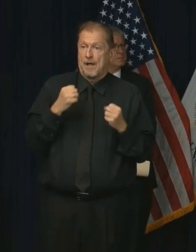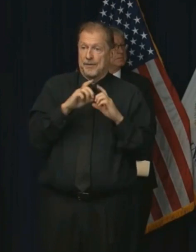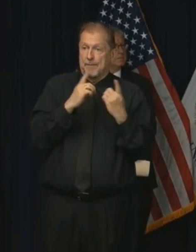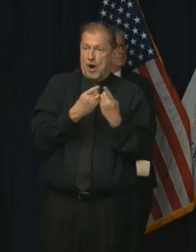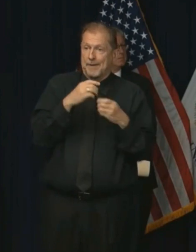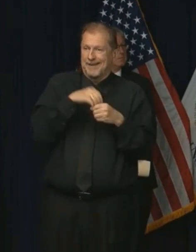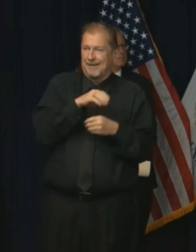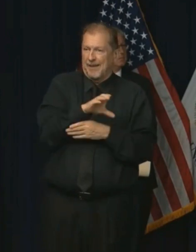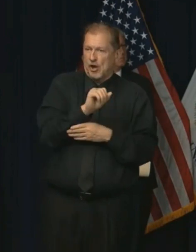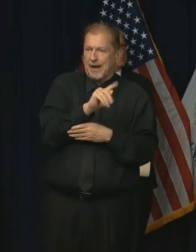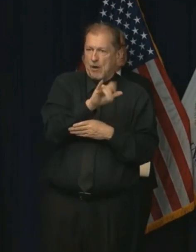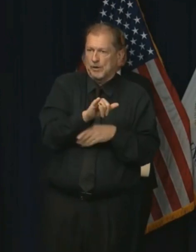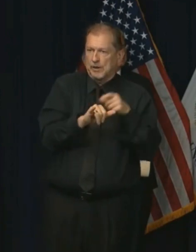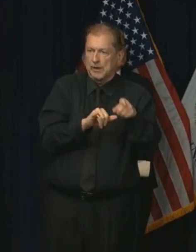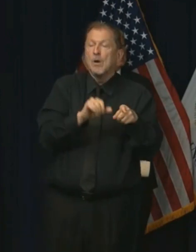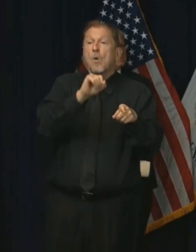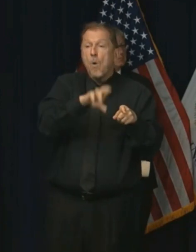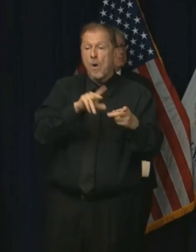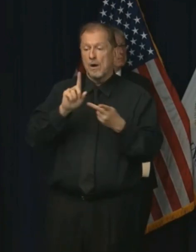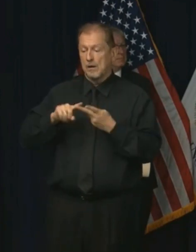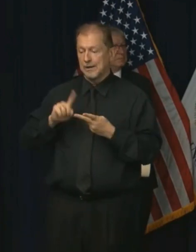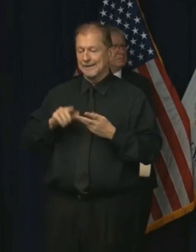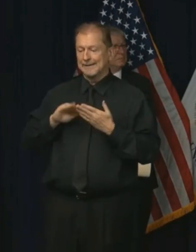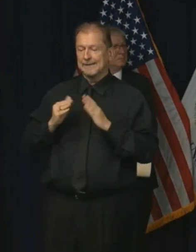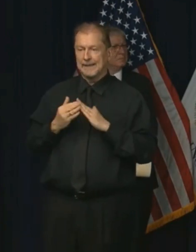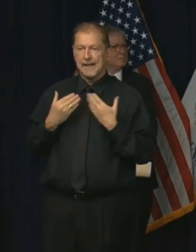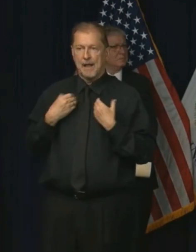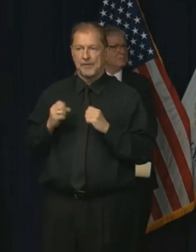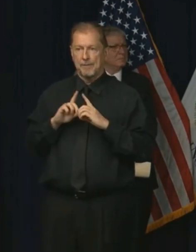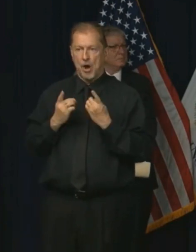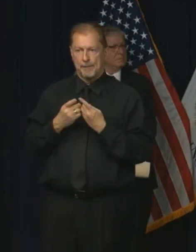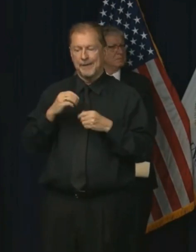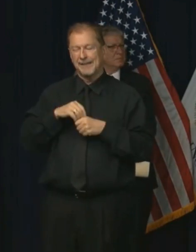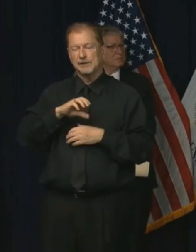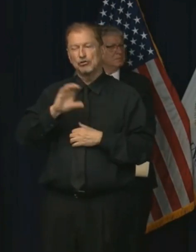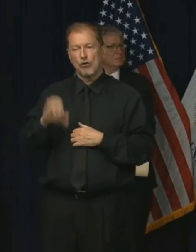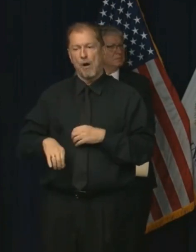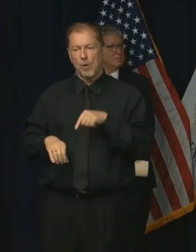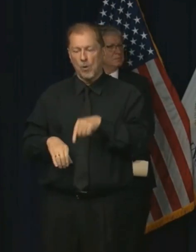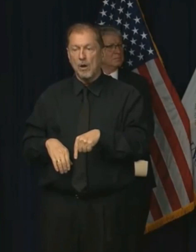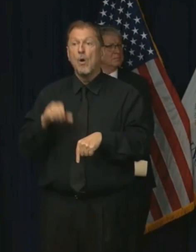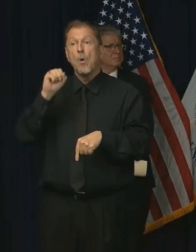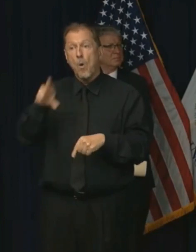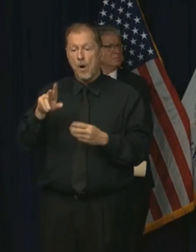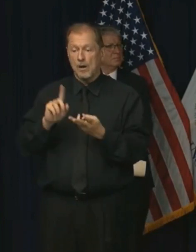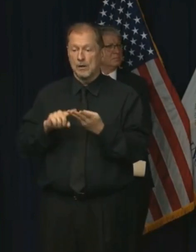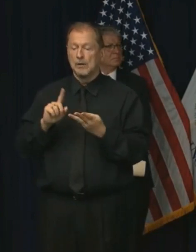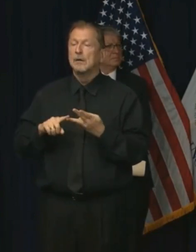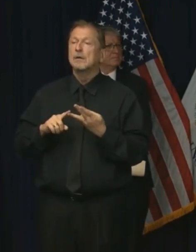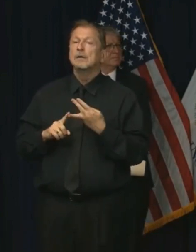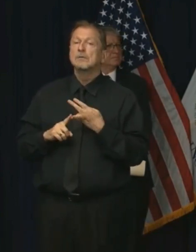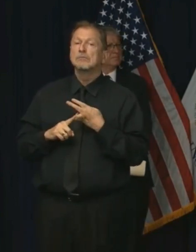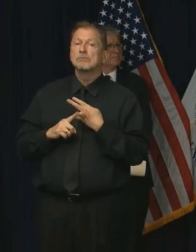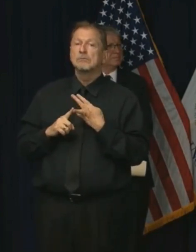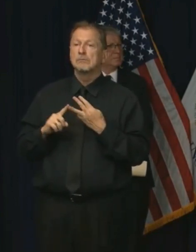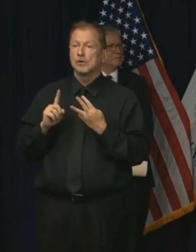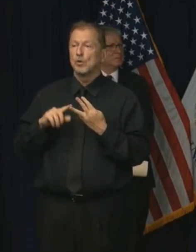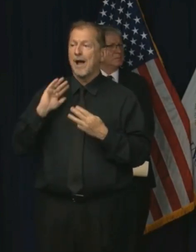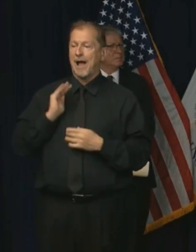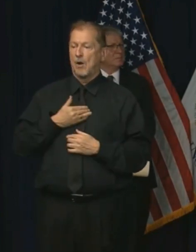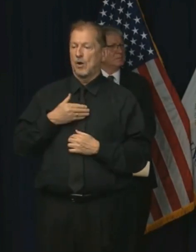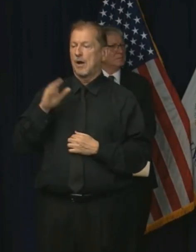their county or the city health department in the case of the city of Chicago or directly to our